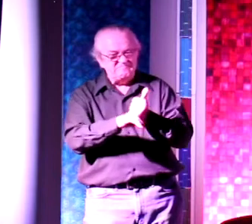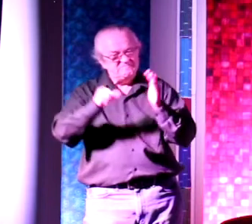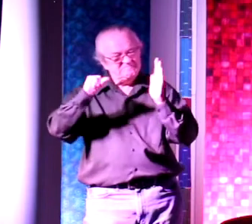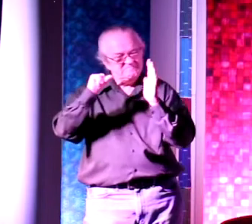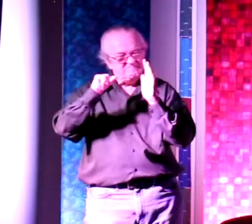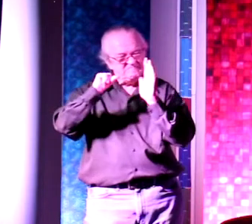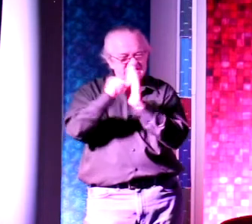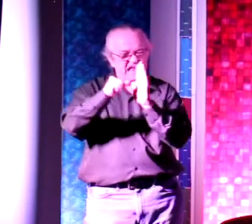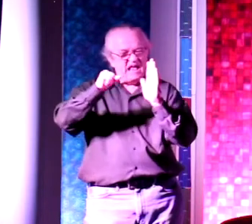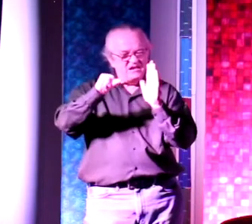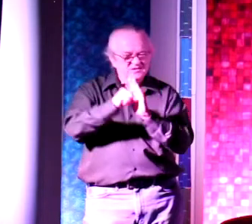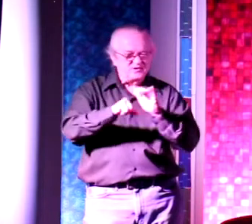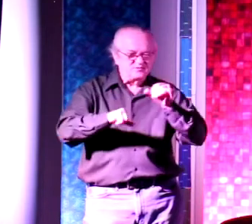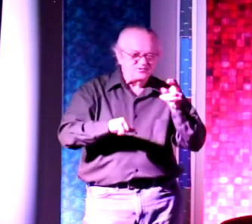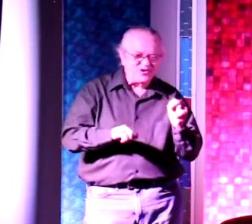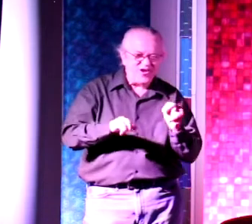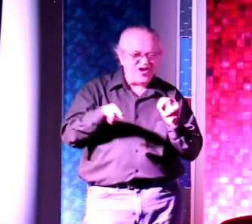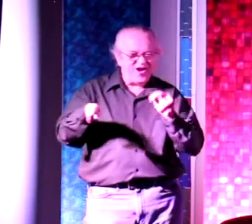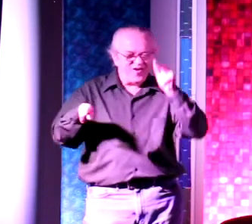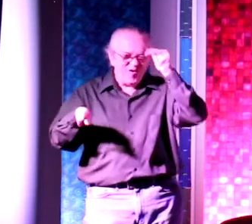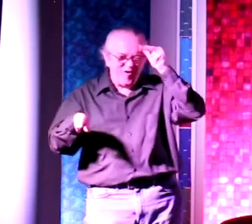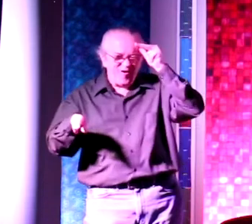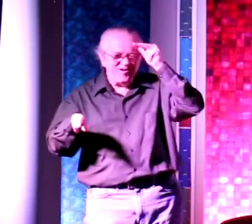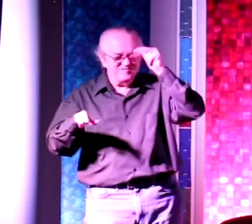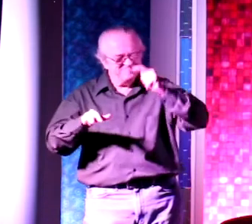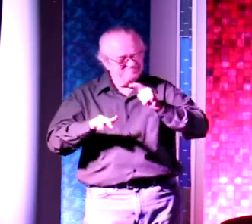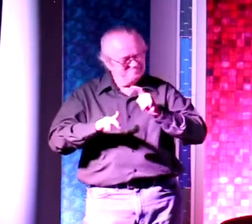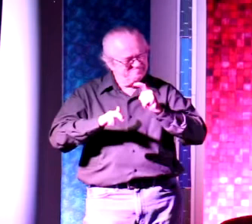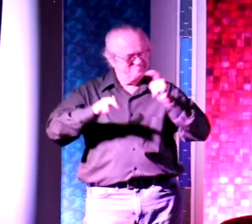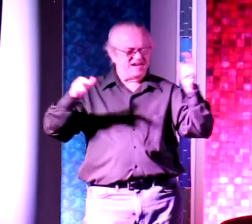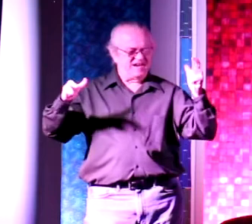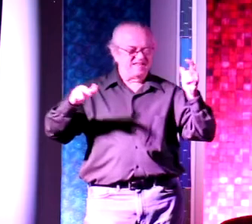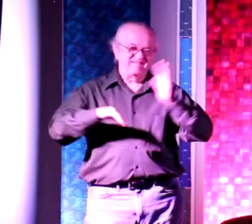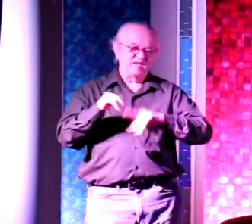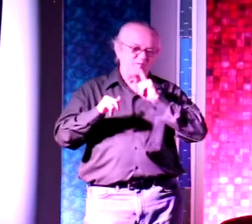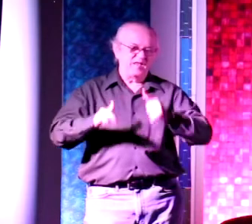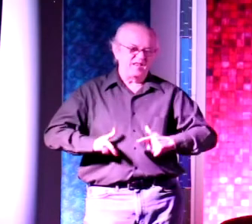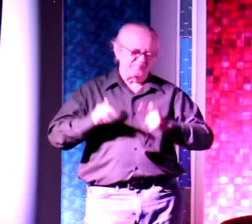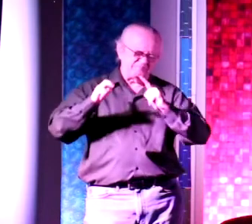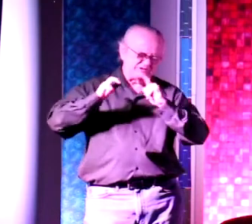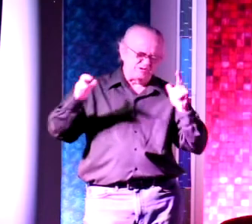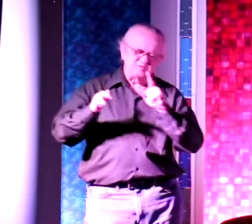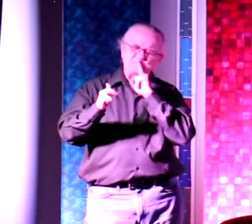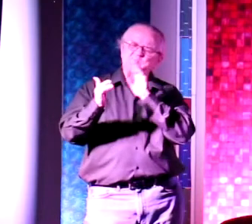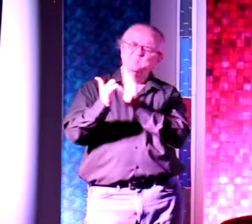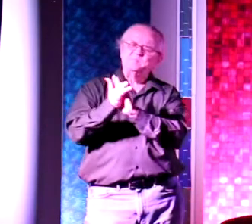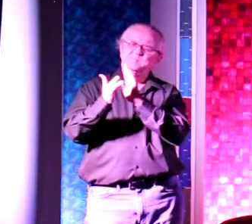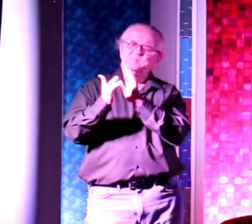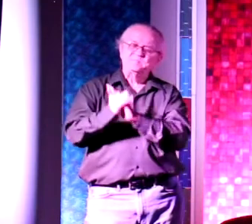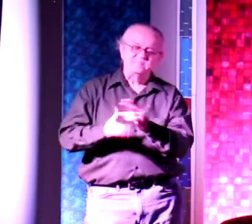town square of John and Cruiser, bigger than life, recognizing them. Their story